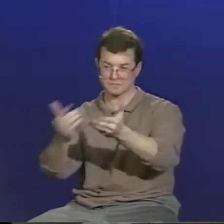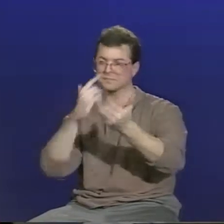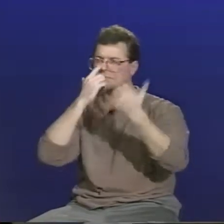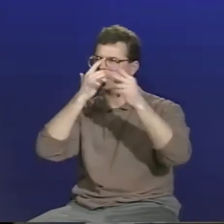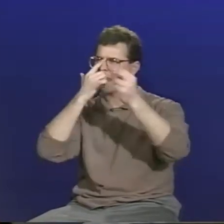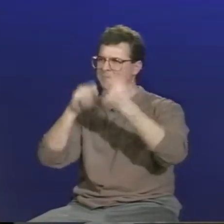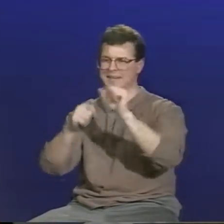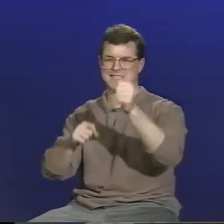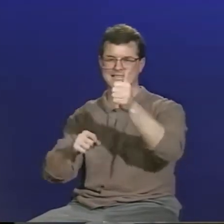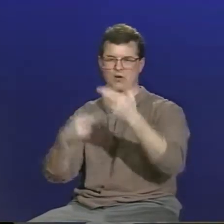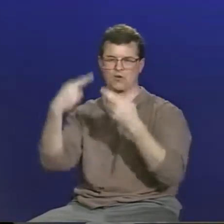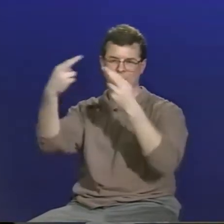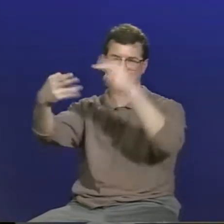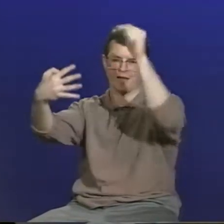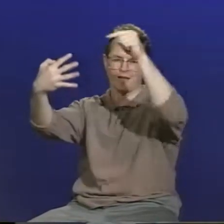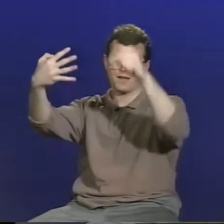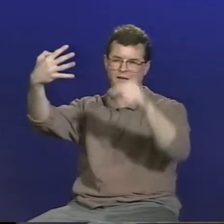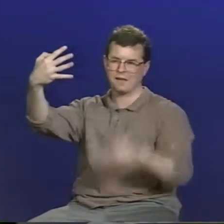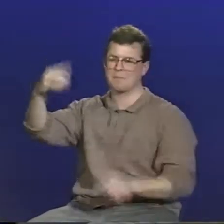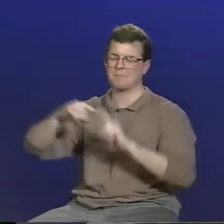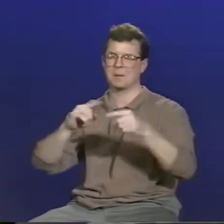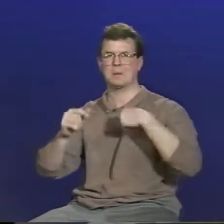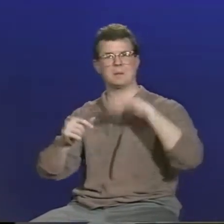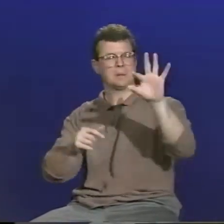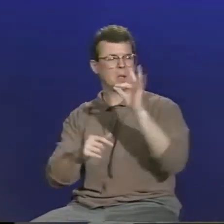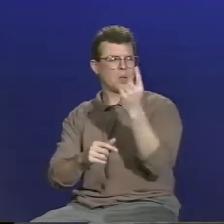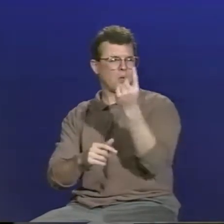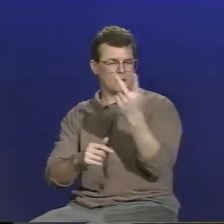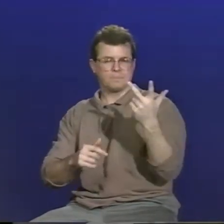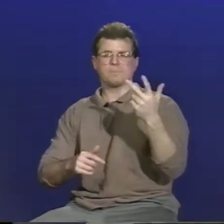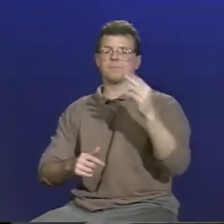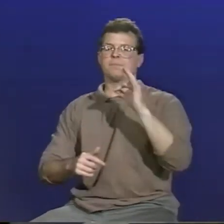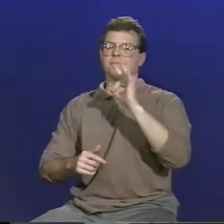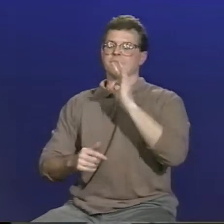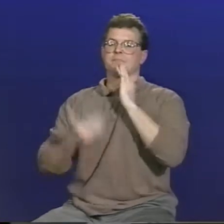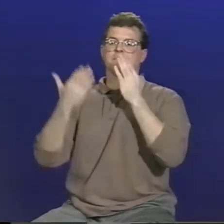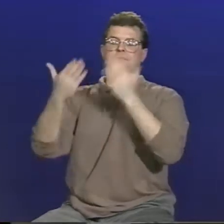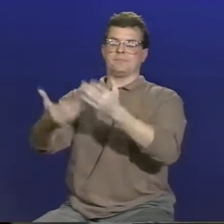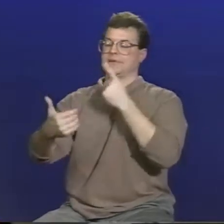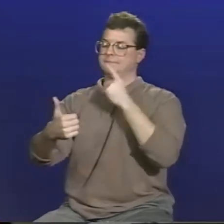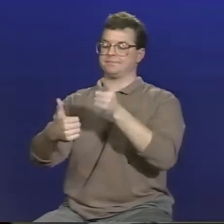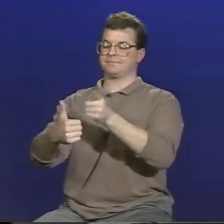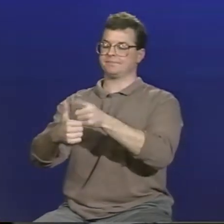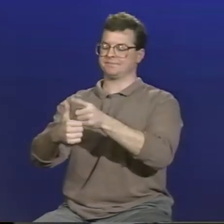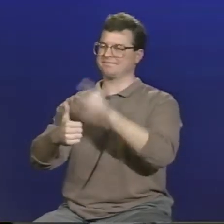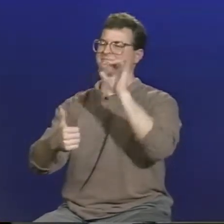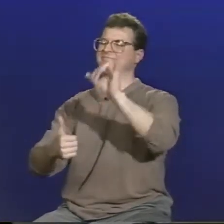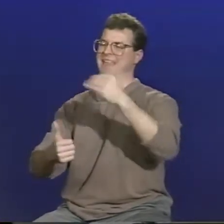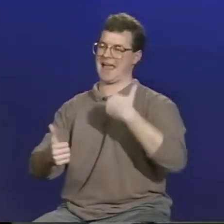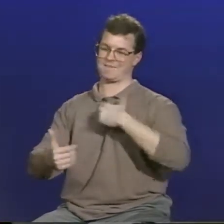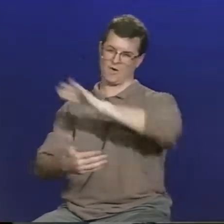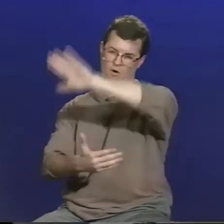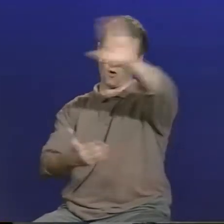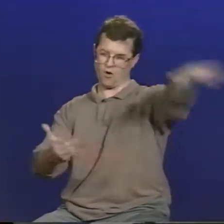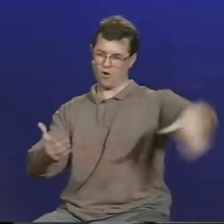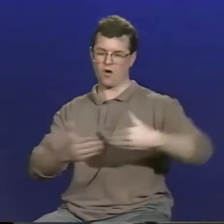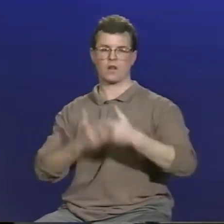I've been asked to talk about what the superintendent of the Mississippi School recommended as far as solutions, and he had several recommendations, and I'll talk about a couple of them.